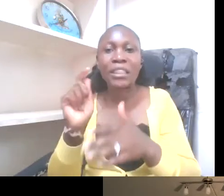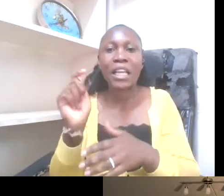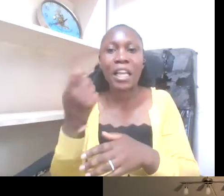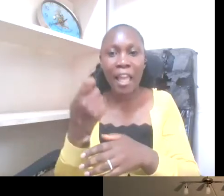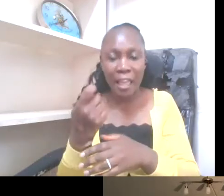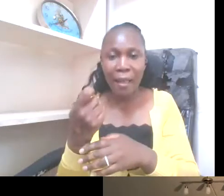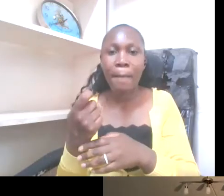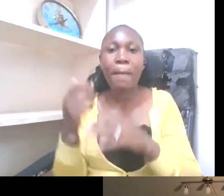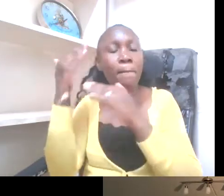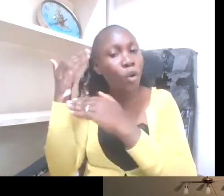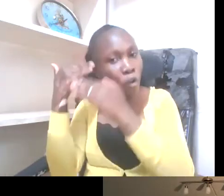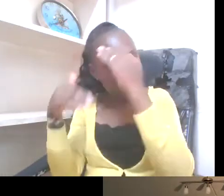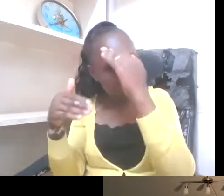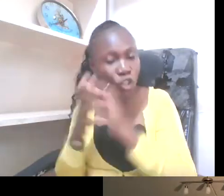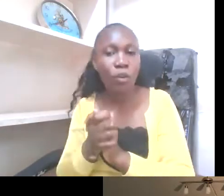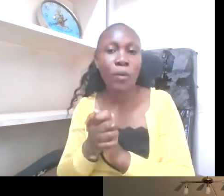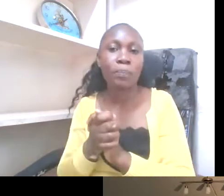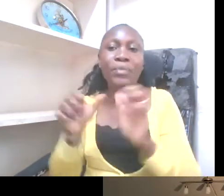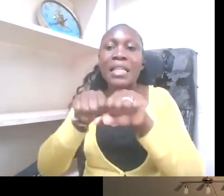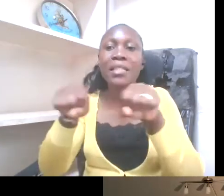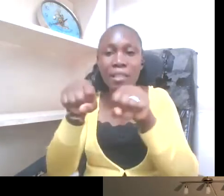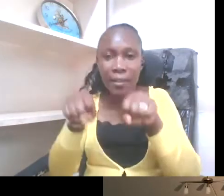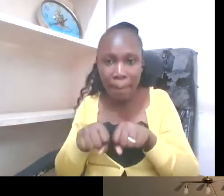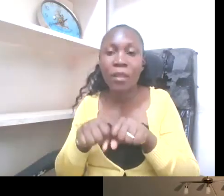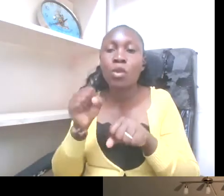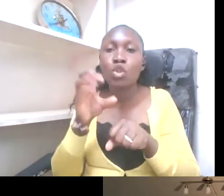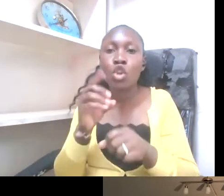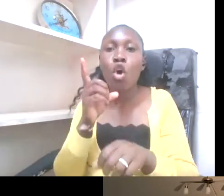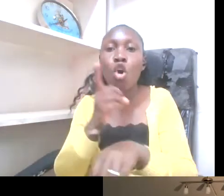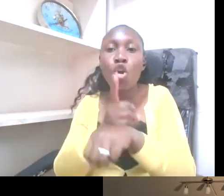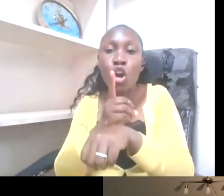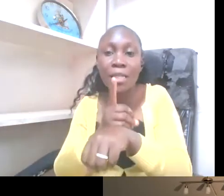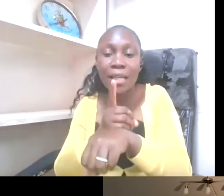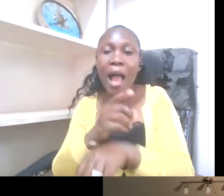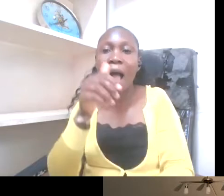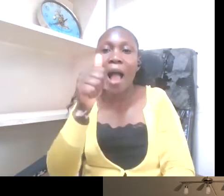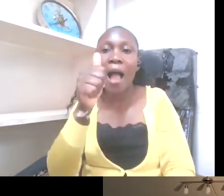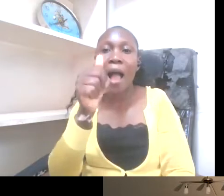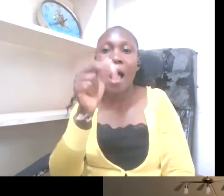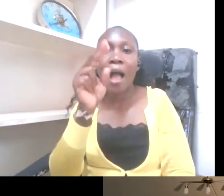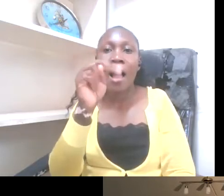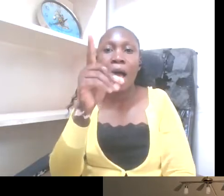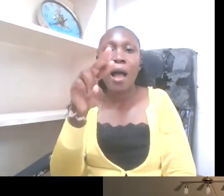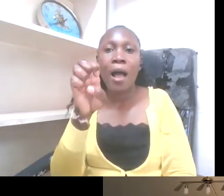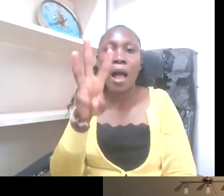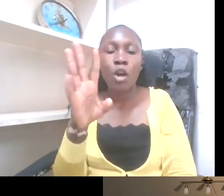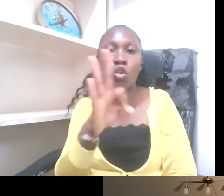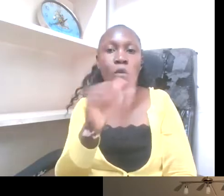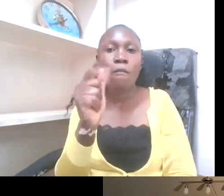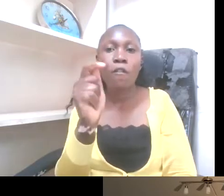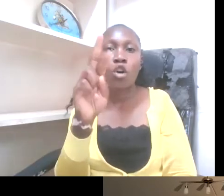systems and all. And so, Dr. Andrew Foster has done some amazing work of, you know, getting